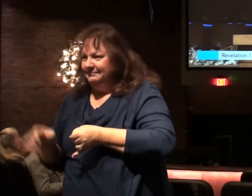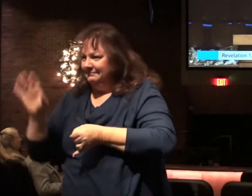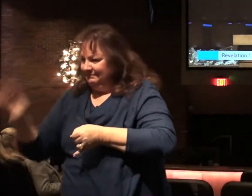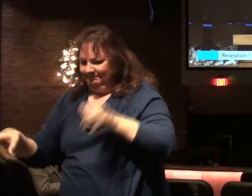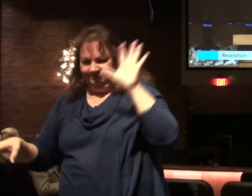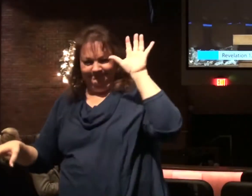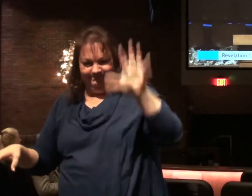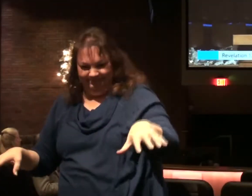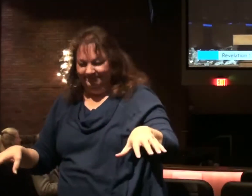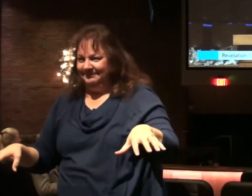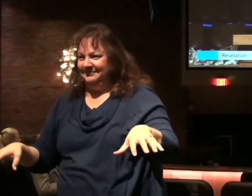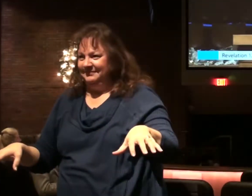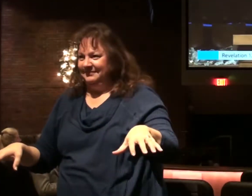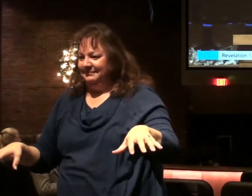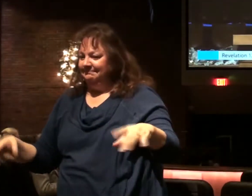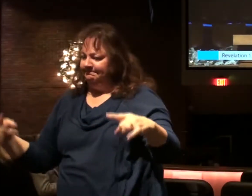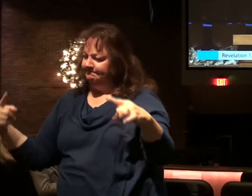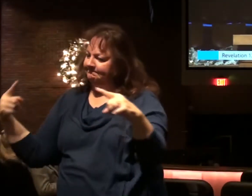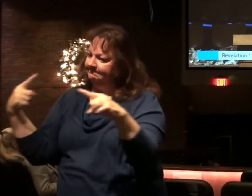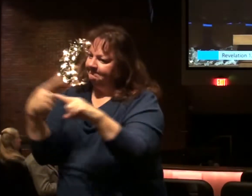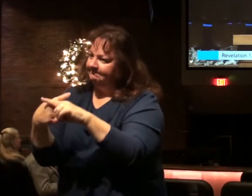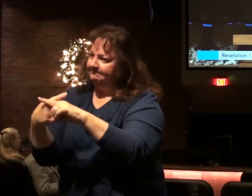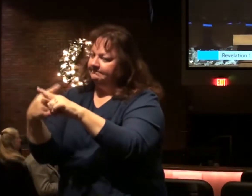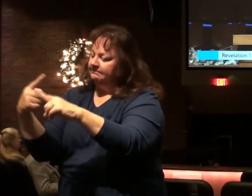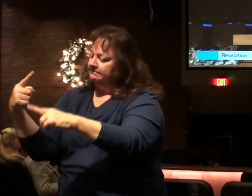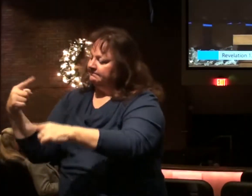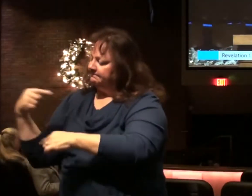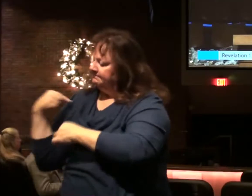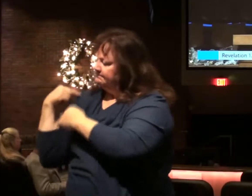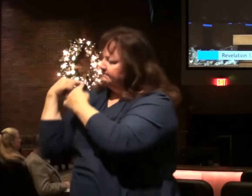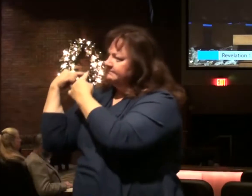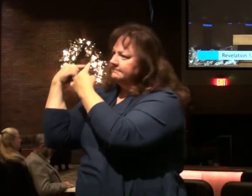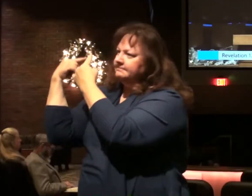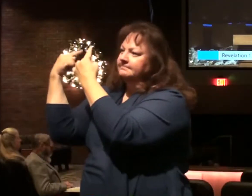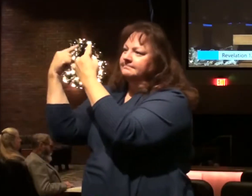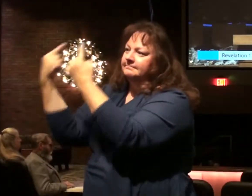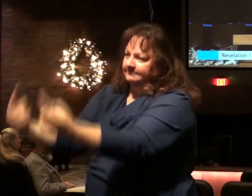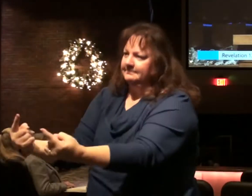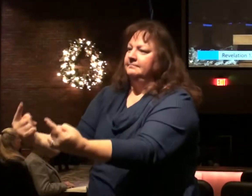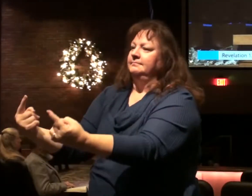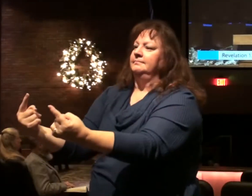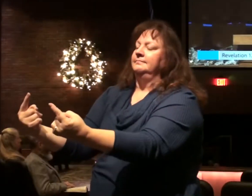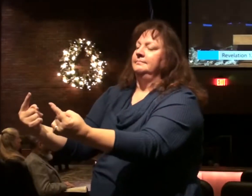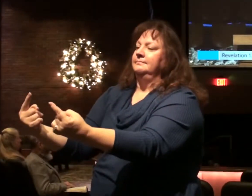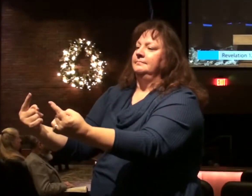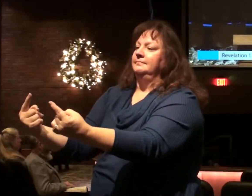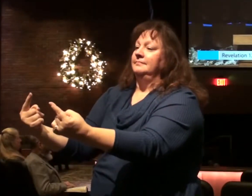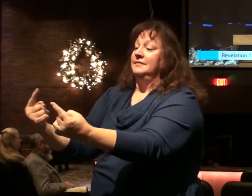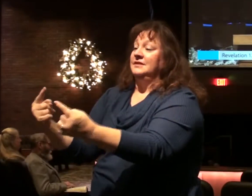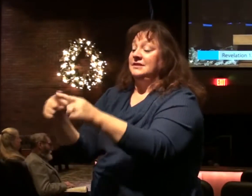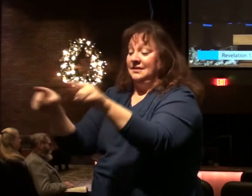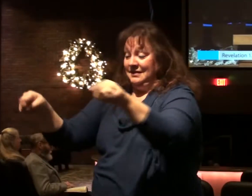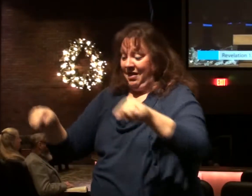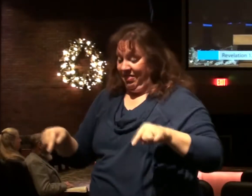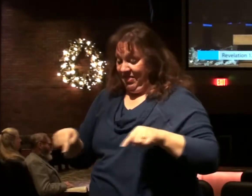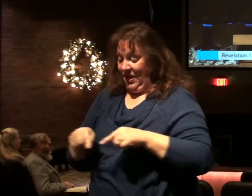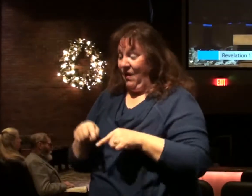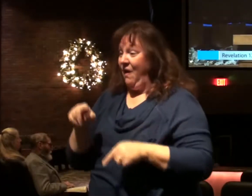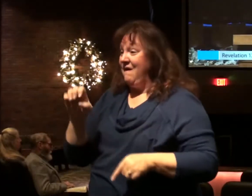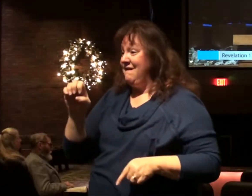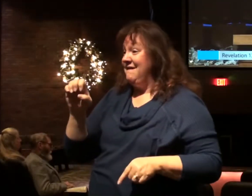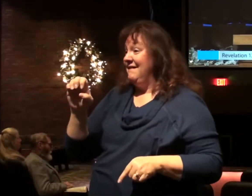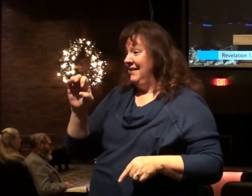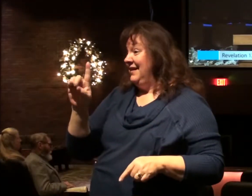That is the conflict that has been going on since the Garden of Eden in